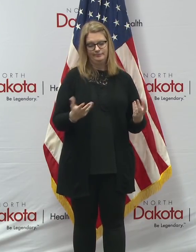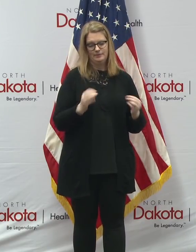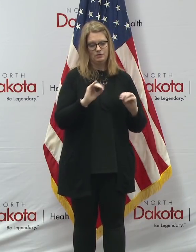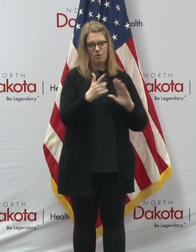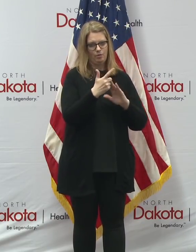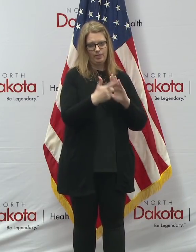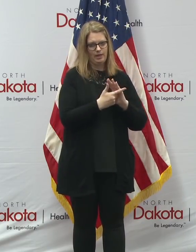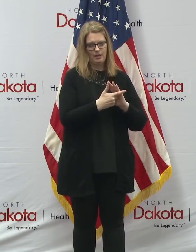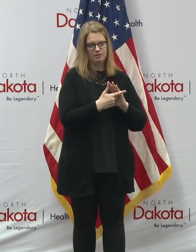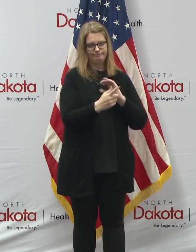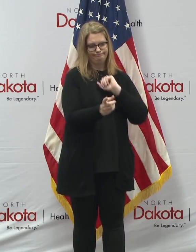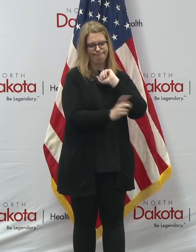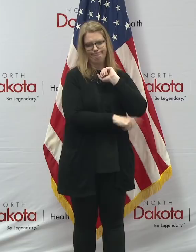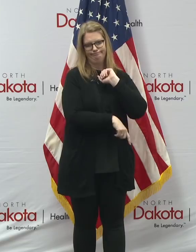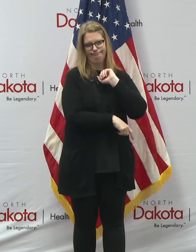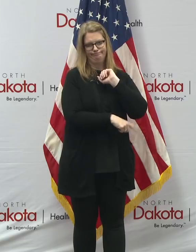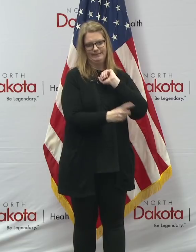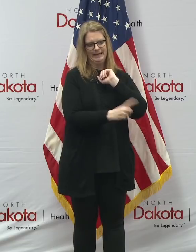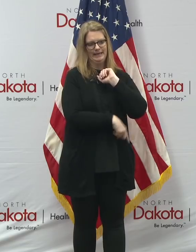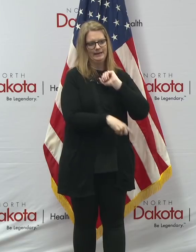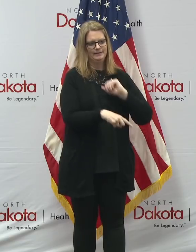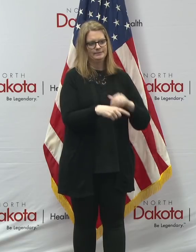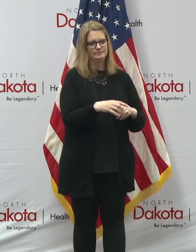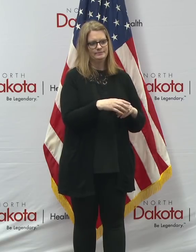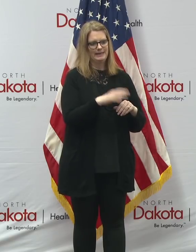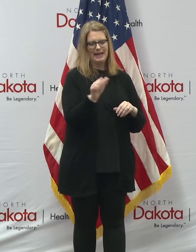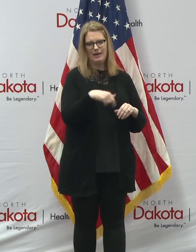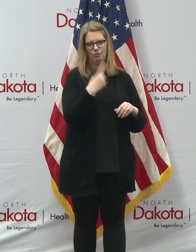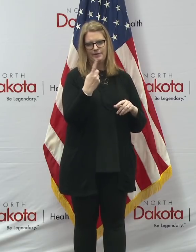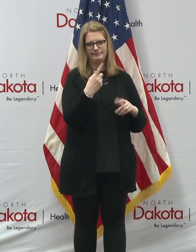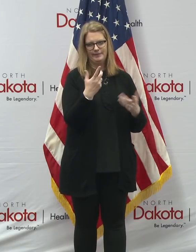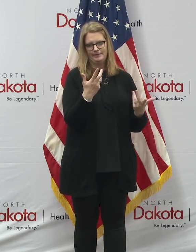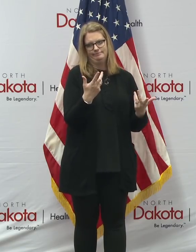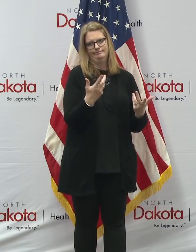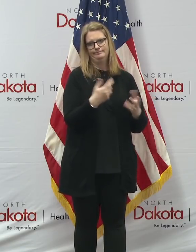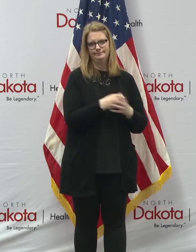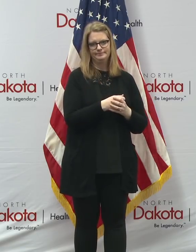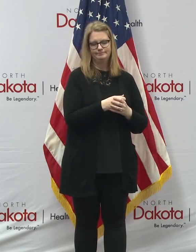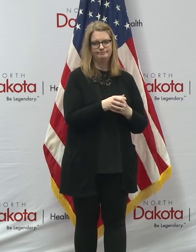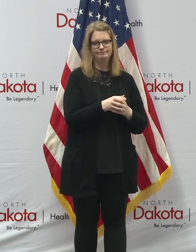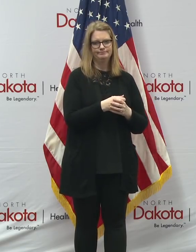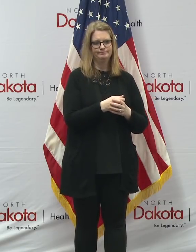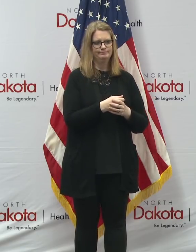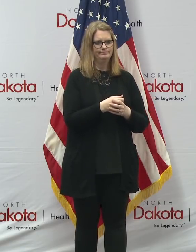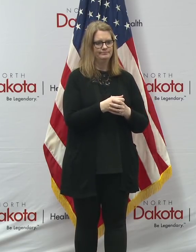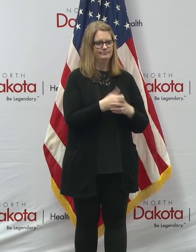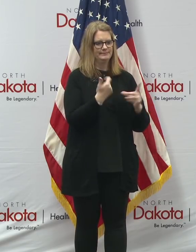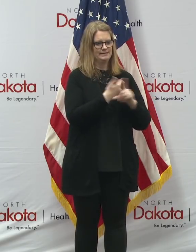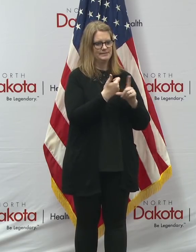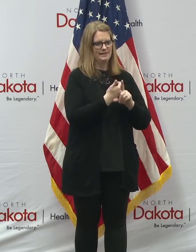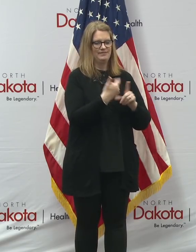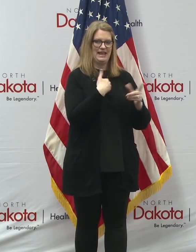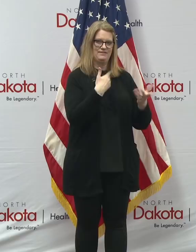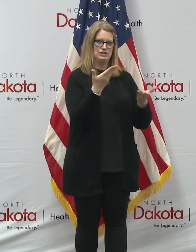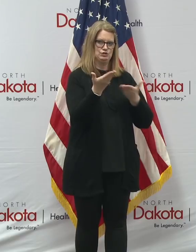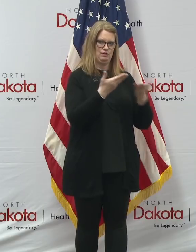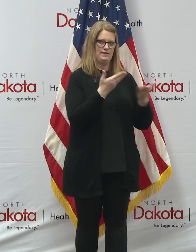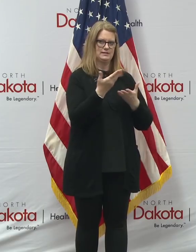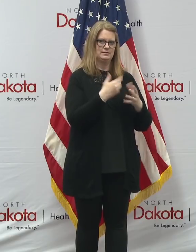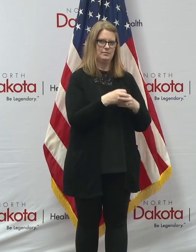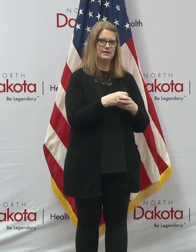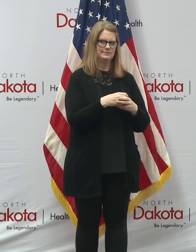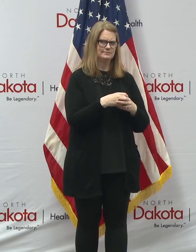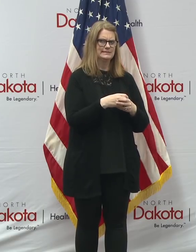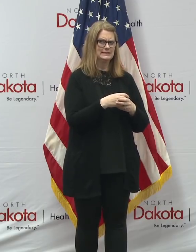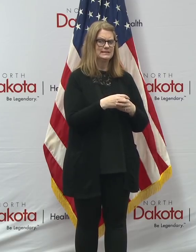taken against anyone that would decide to have, you know, hold a service. But again, I would encourage people to